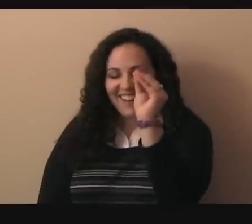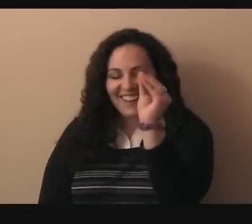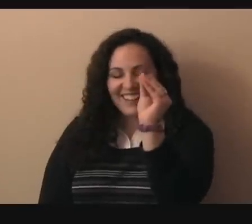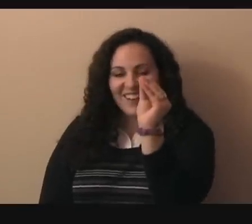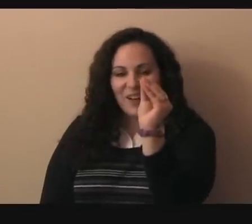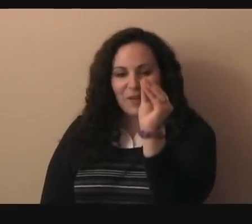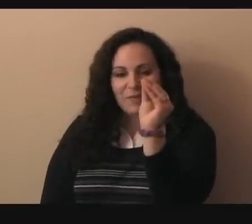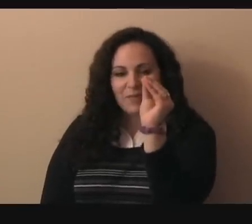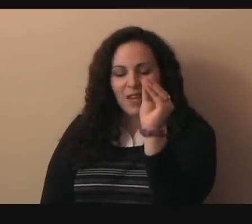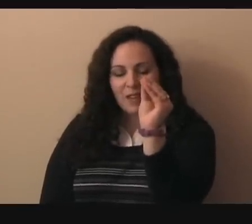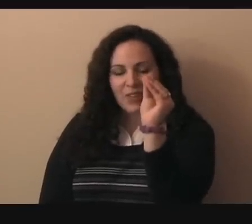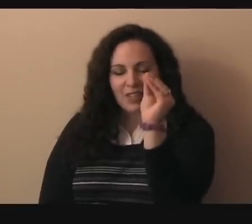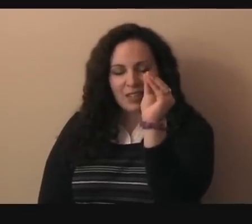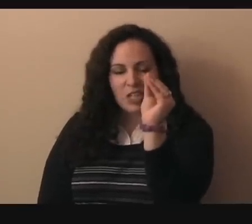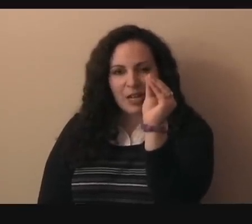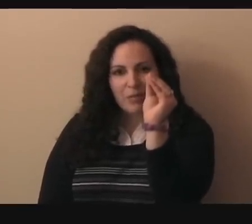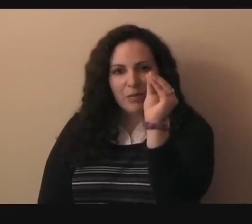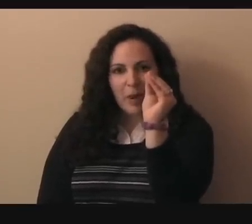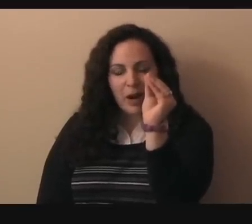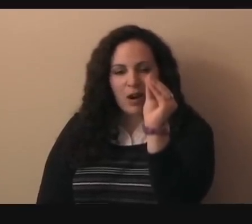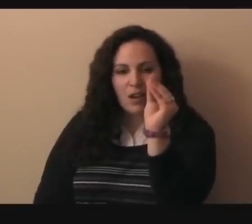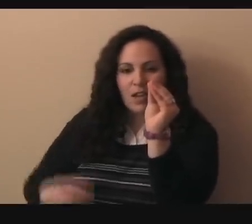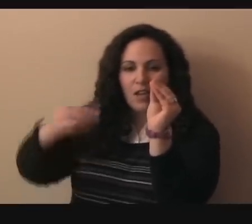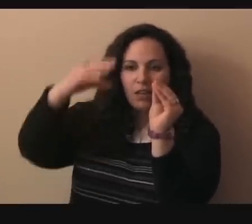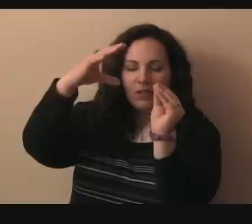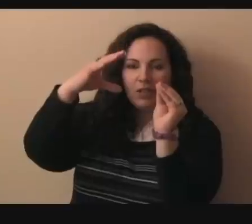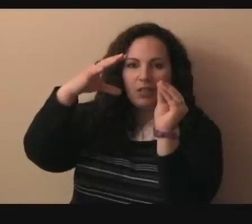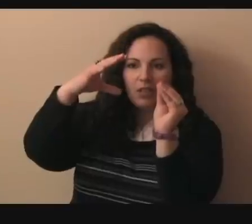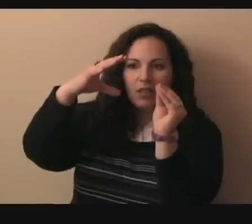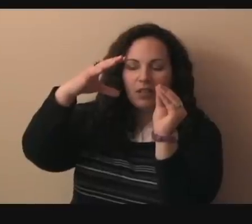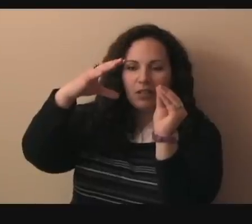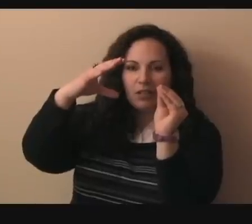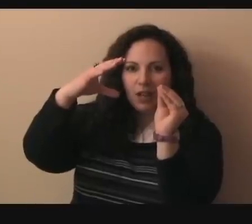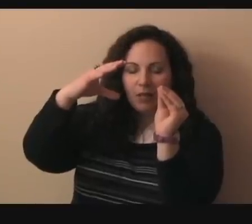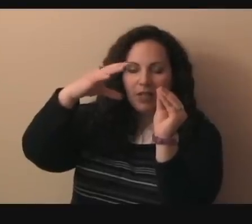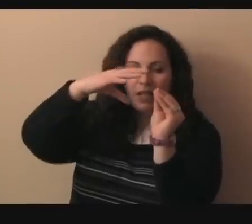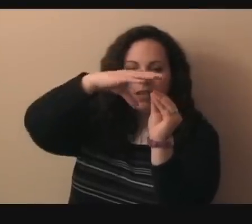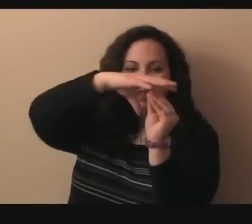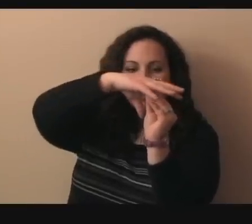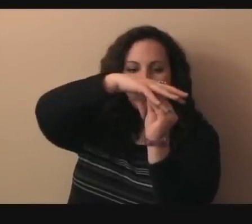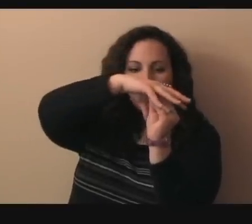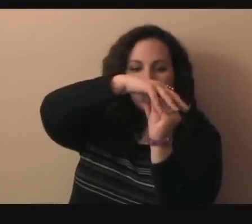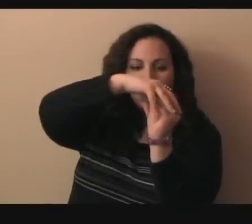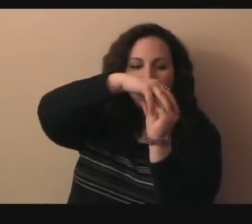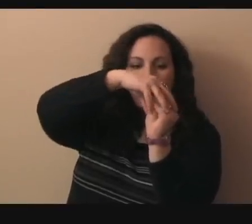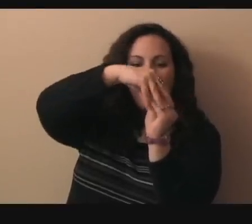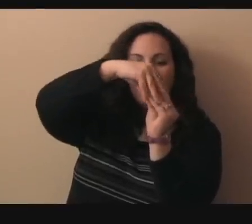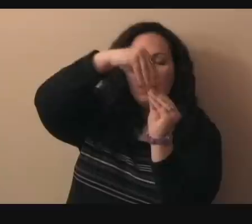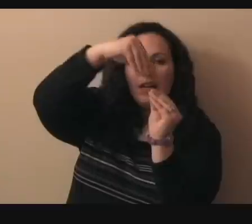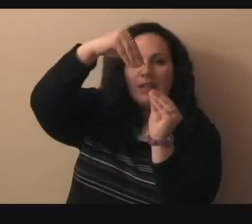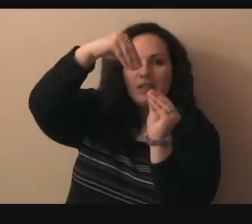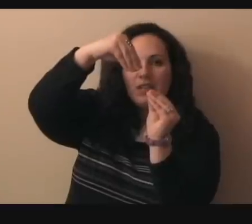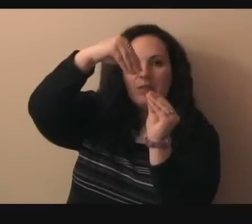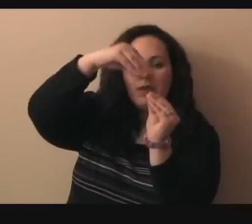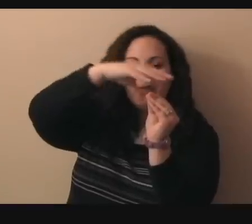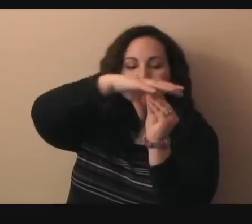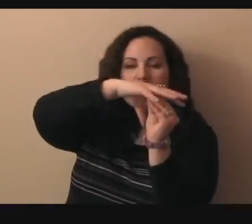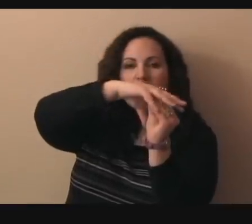kind of like in the shape of the pear, and then you're going to take your dominant hand and kind of outline the shape of the pear.